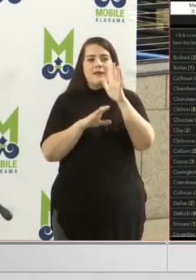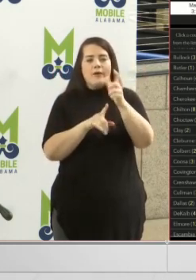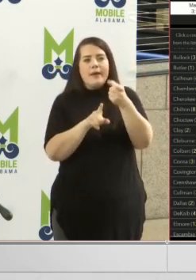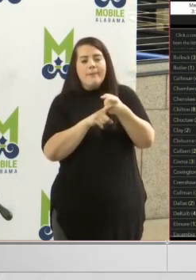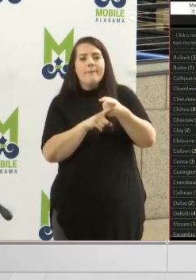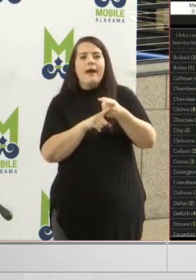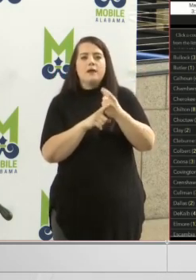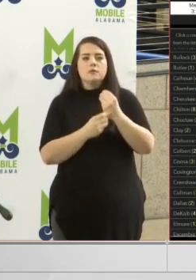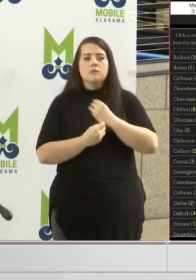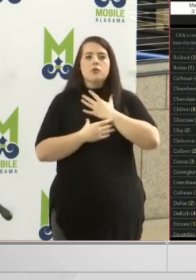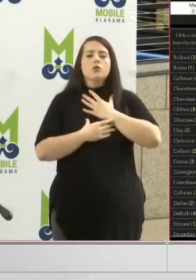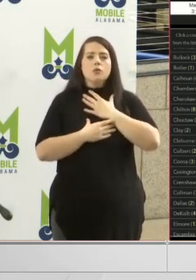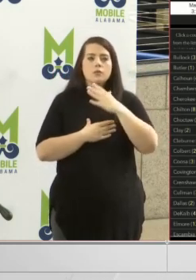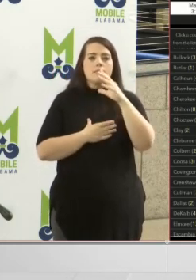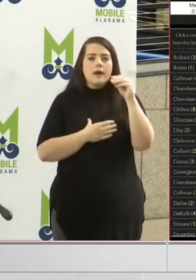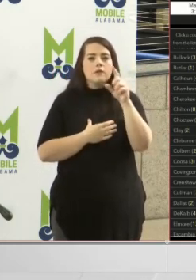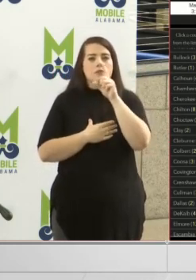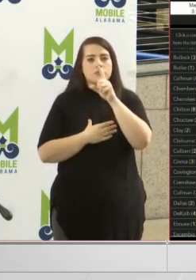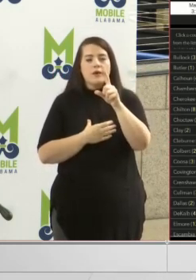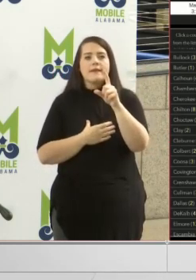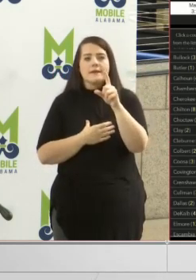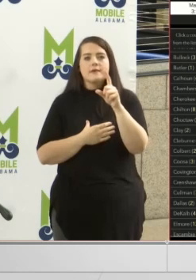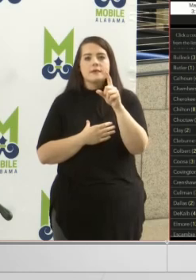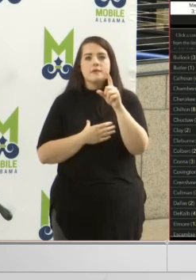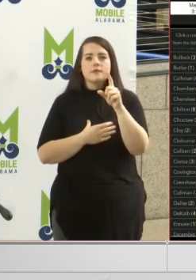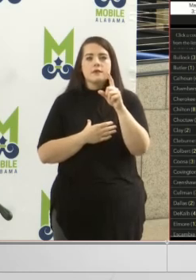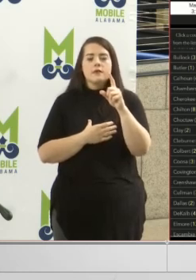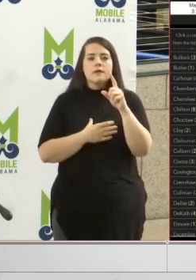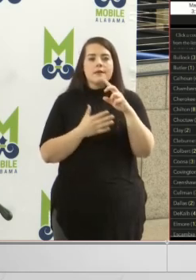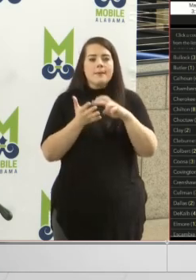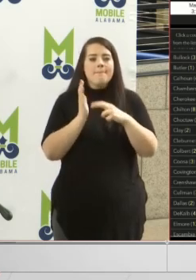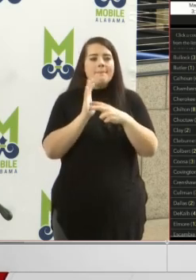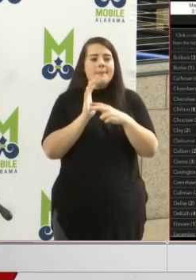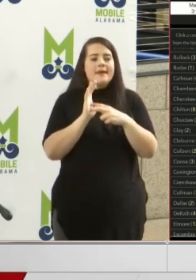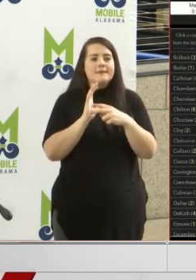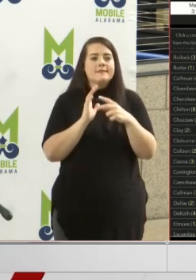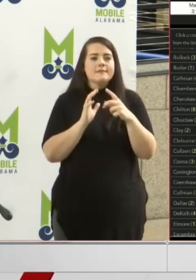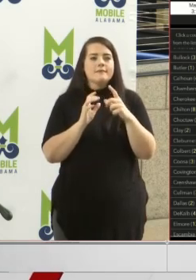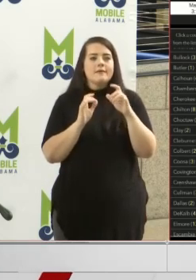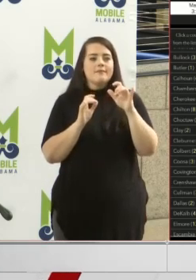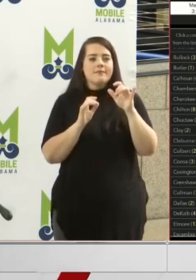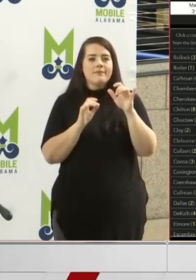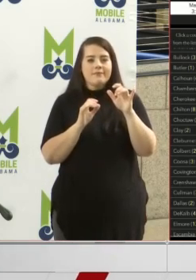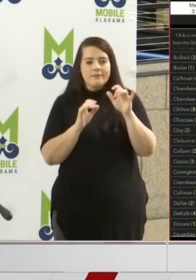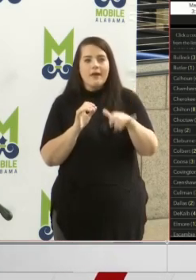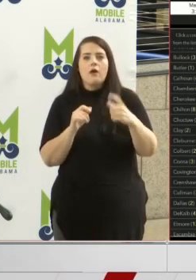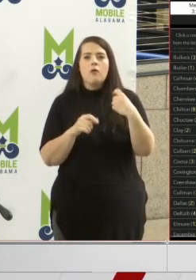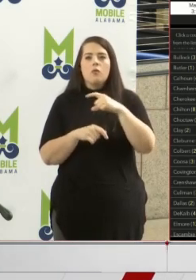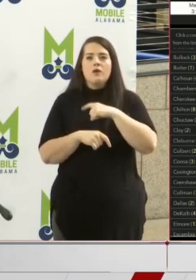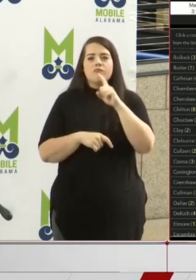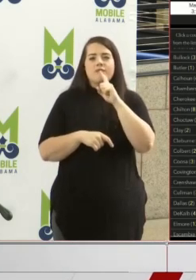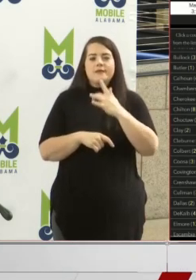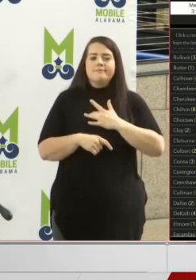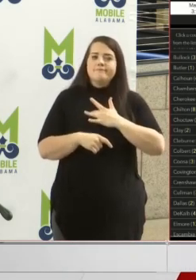received it. And it was certainly received with the intent that it was meant. And that was, we genuinely appreciate what they're all